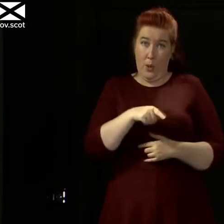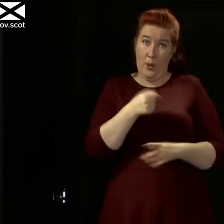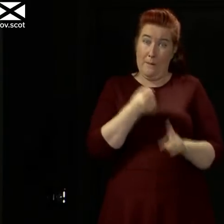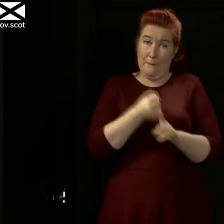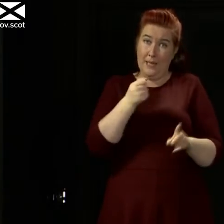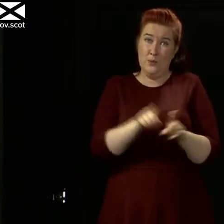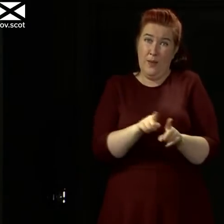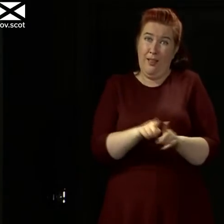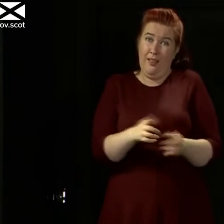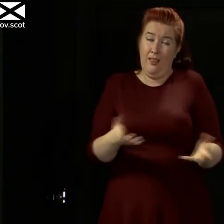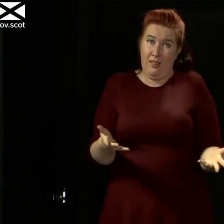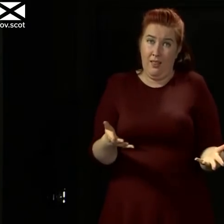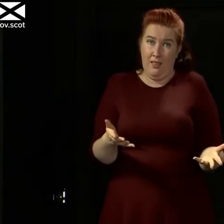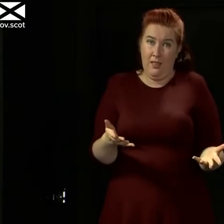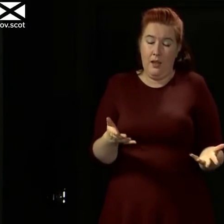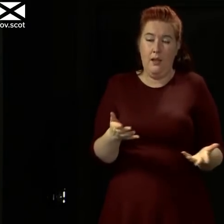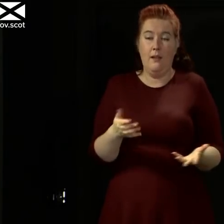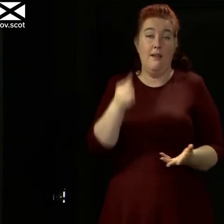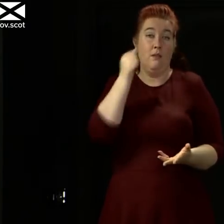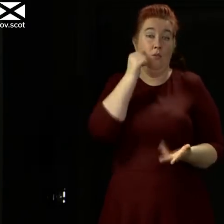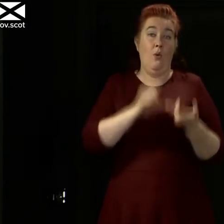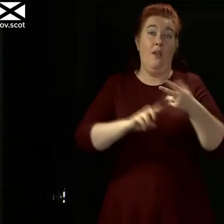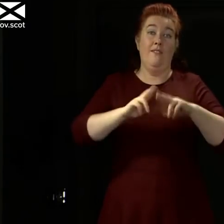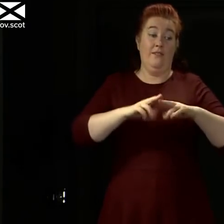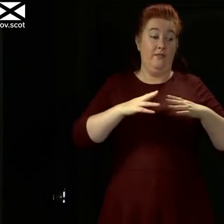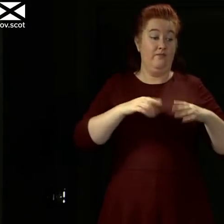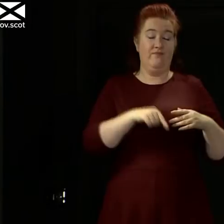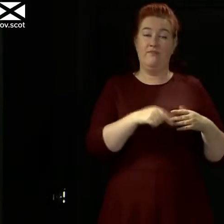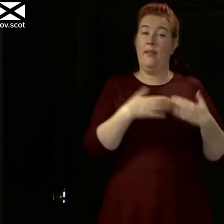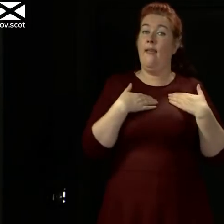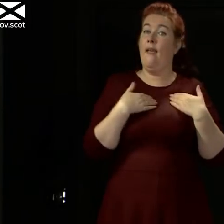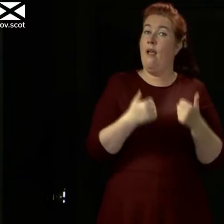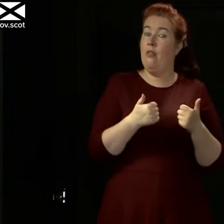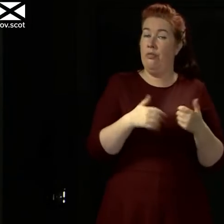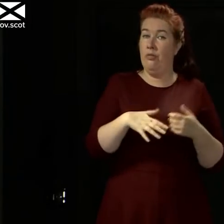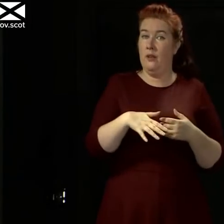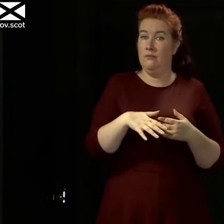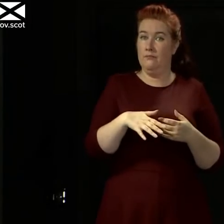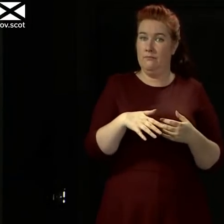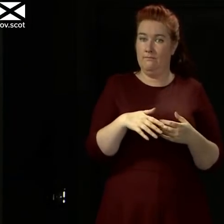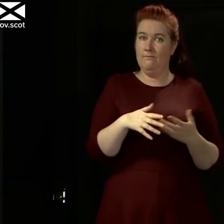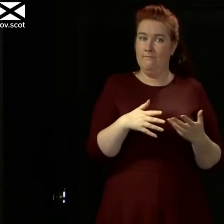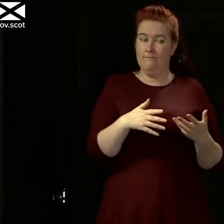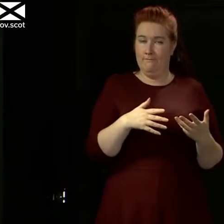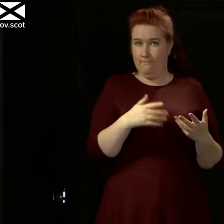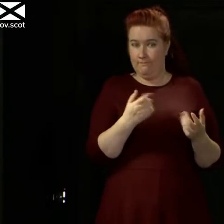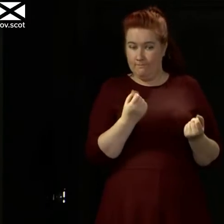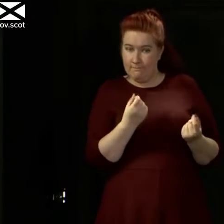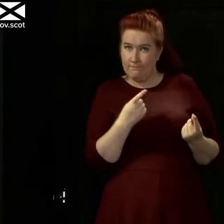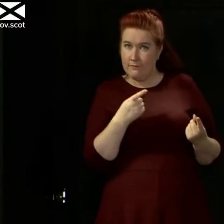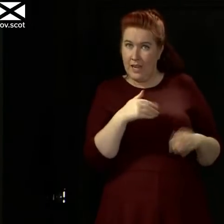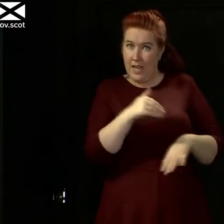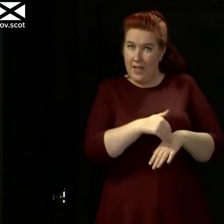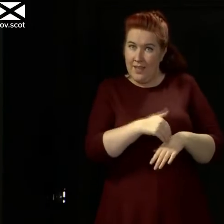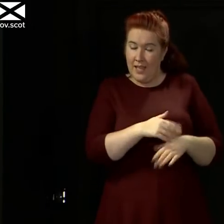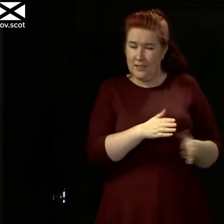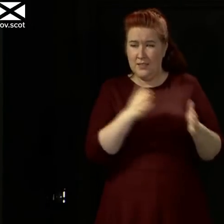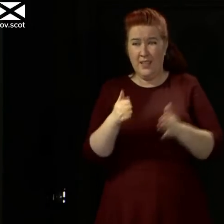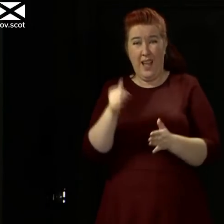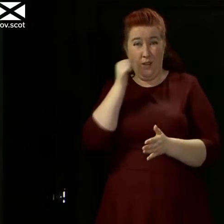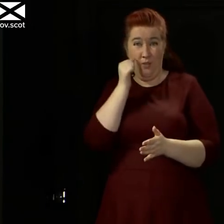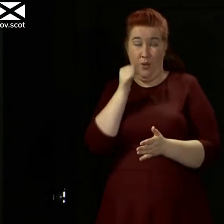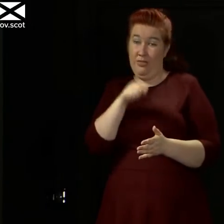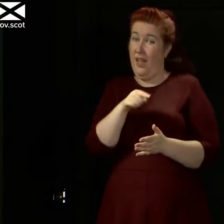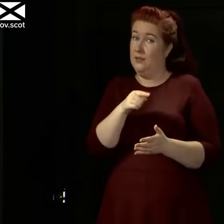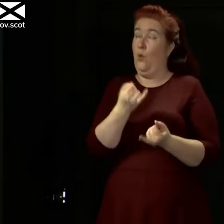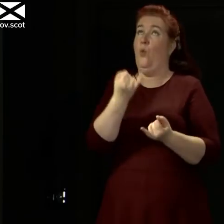as well. And I know that if those impacts are realised, then that also has a much worse impact